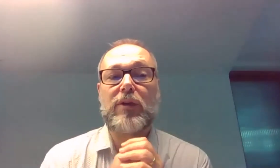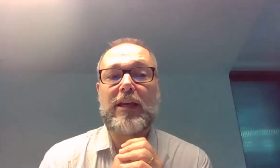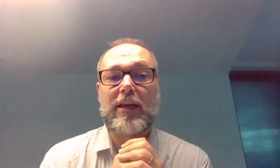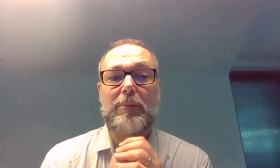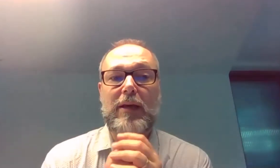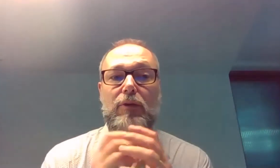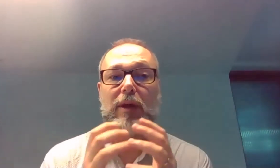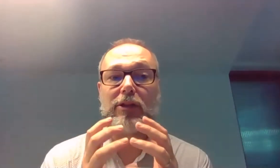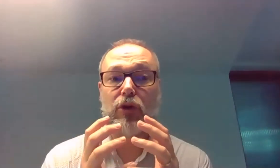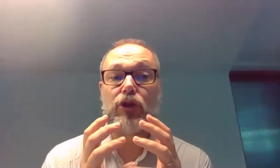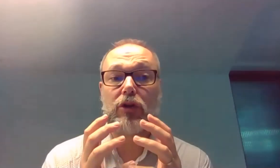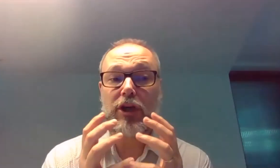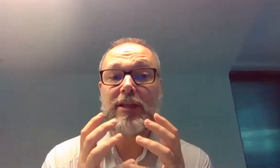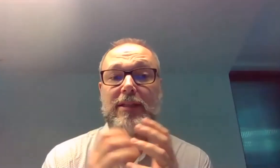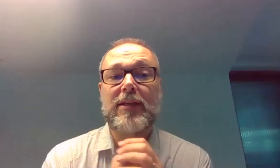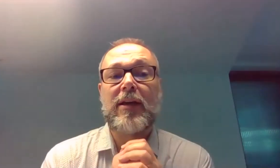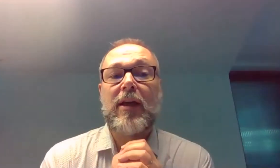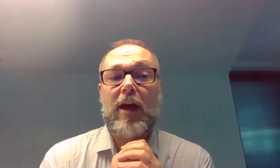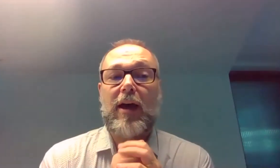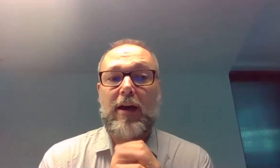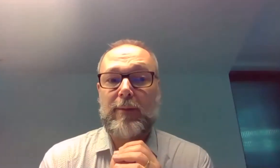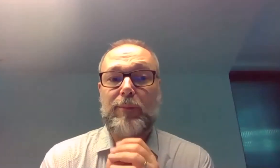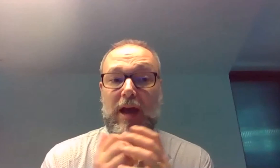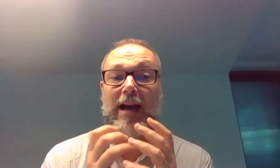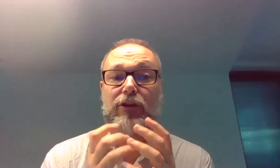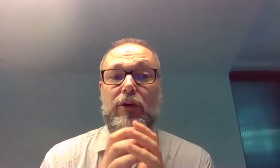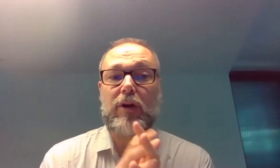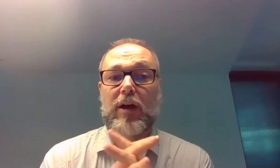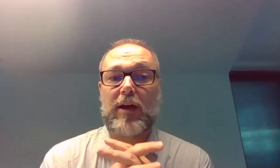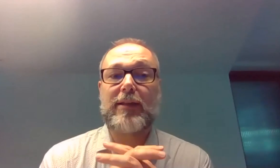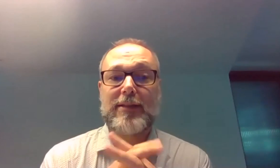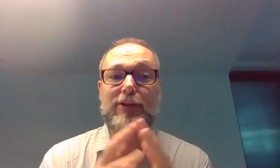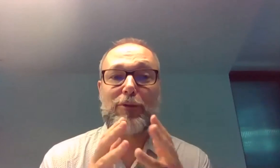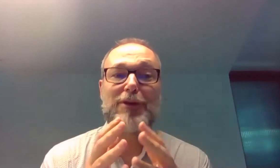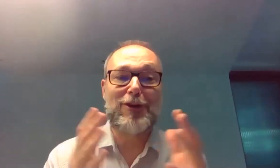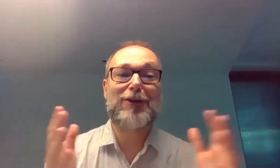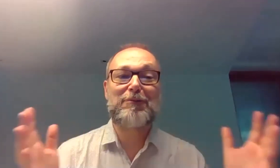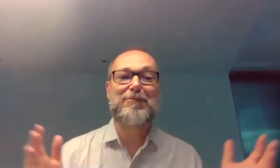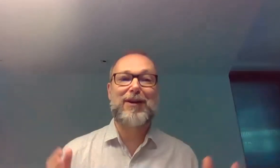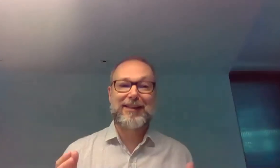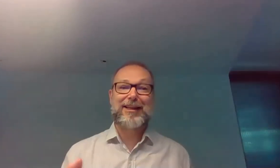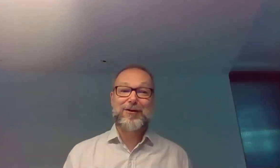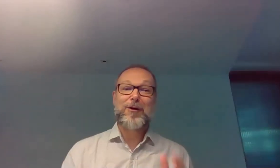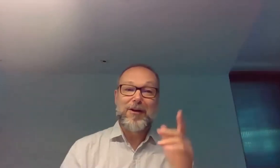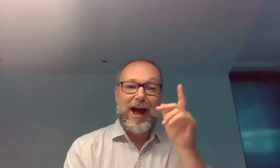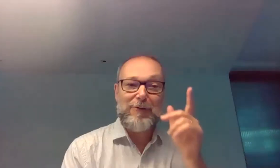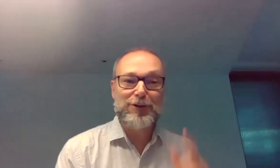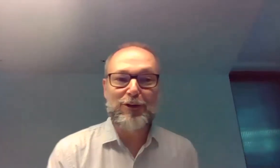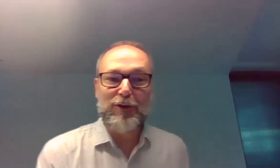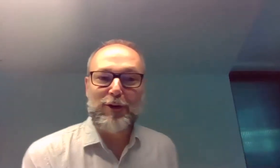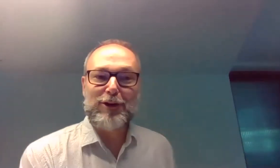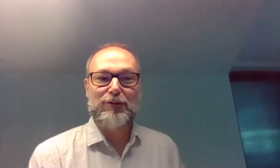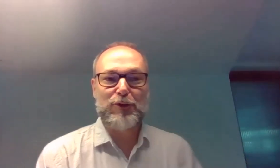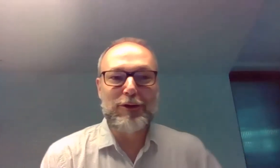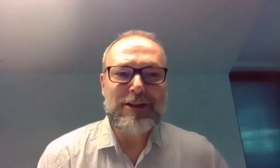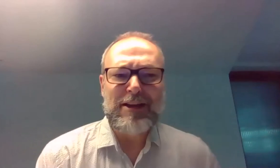quite unique in being a real social justice actor in this sector. Because a lot of people are telling you, I want